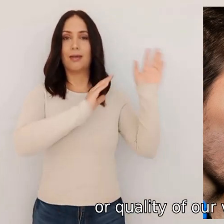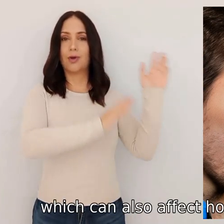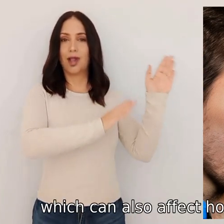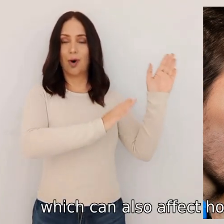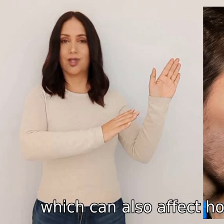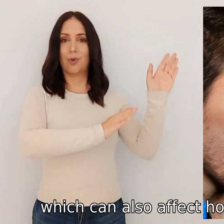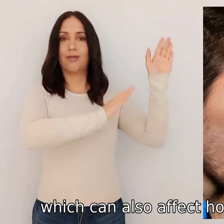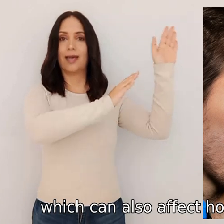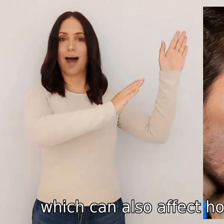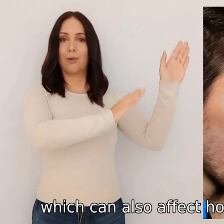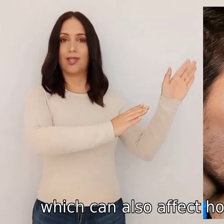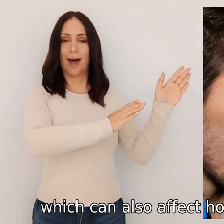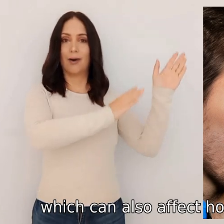which can also affect how it sounds